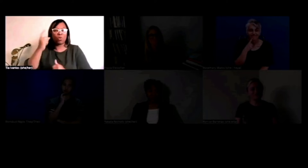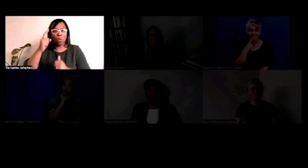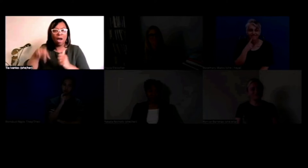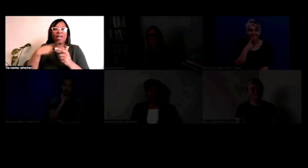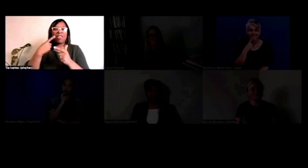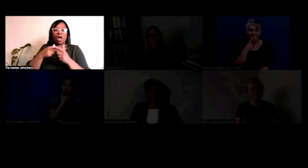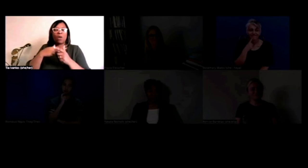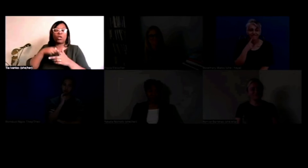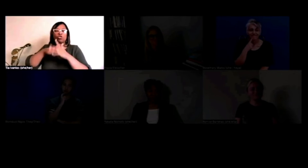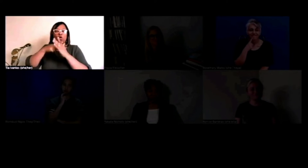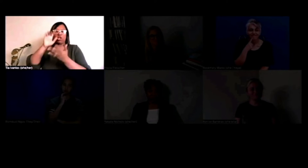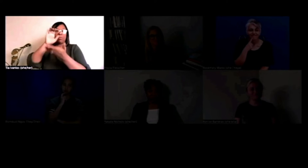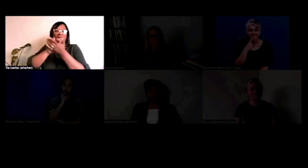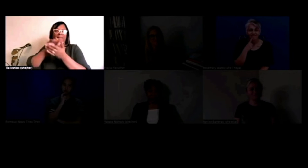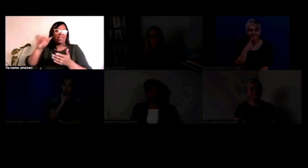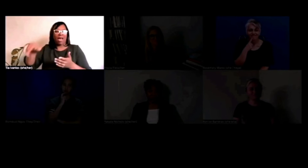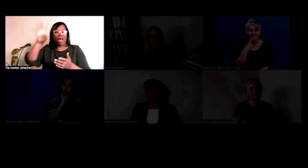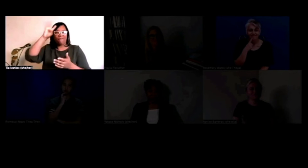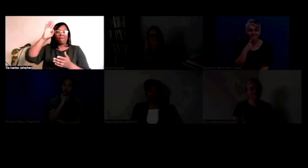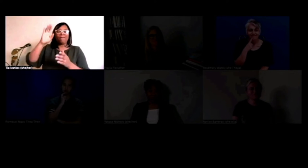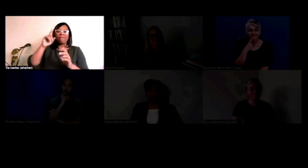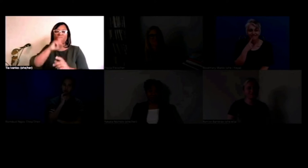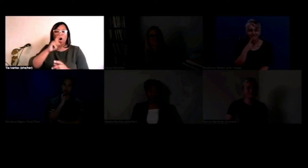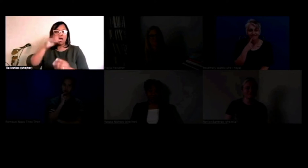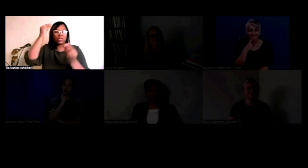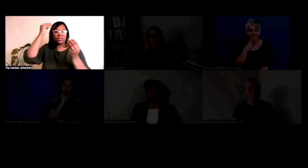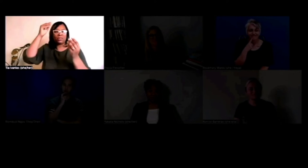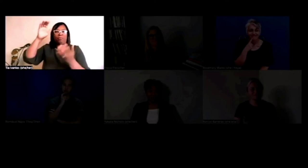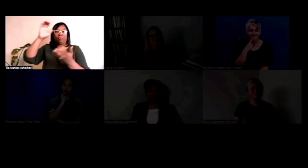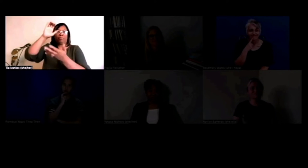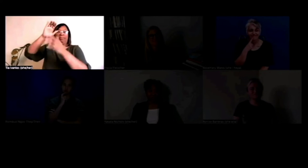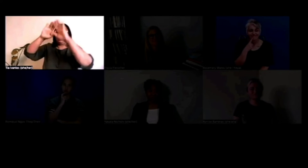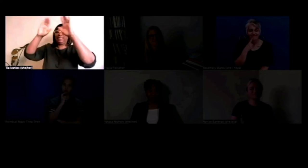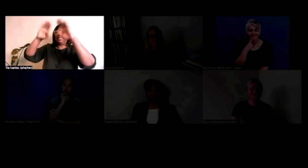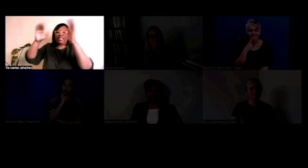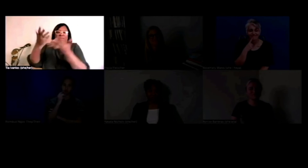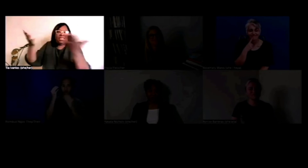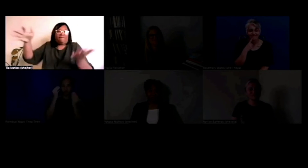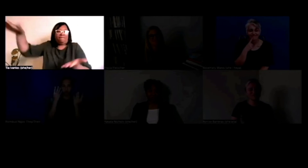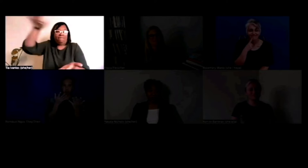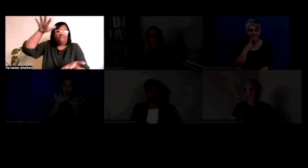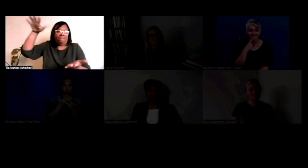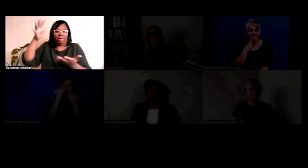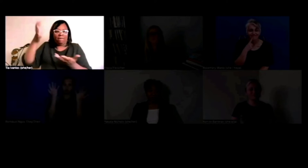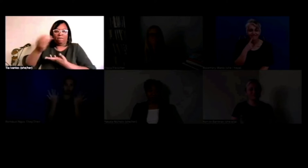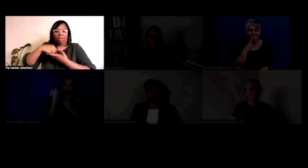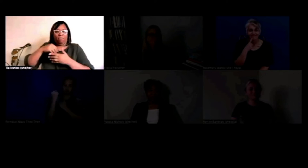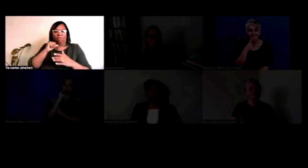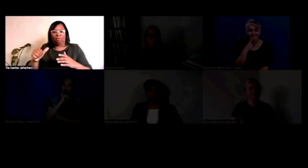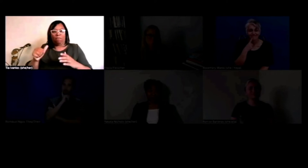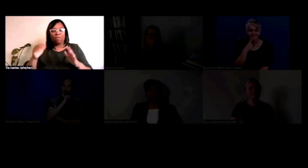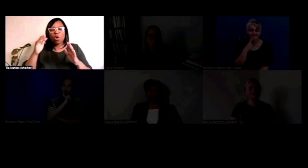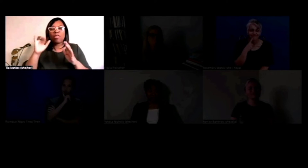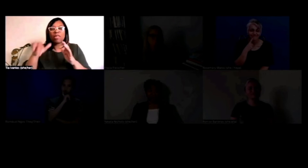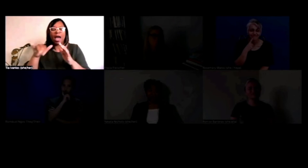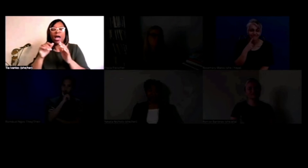belief that there's not enough information for everyone. You know, we don't want to fall into those false beliefs that the system is portraying.